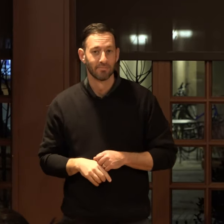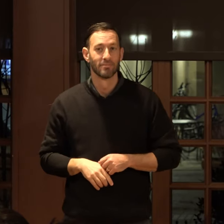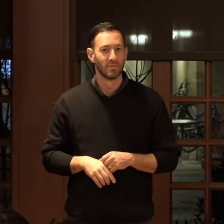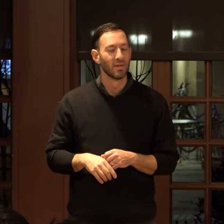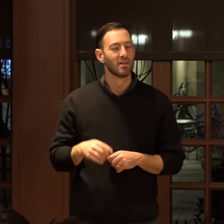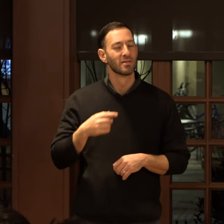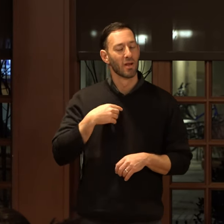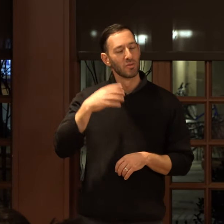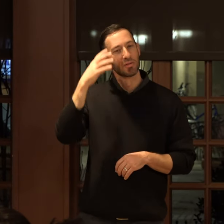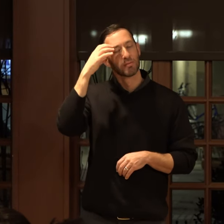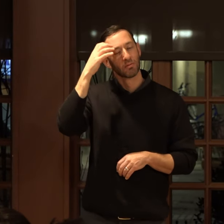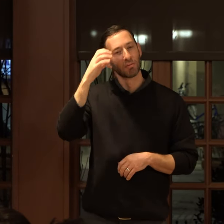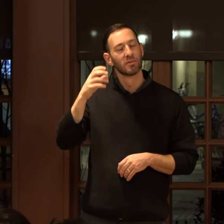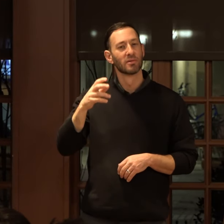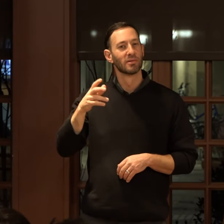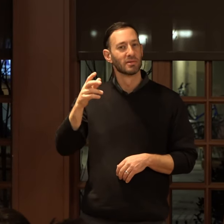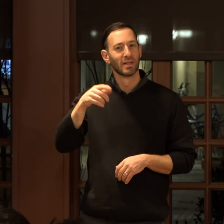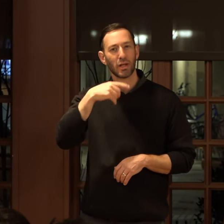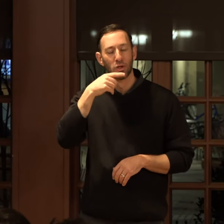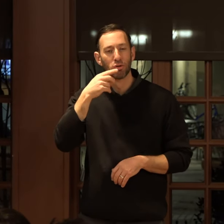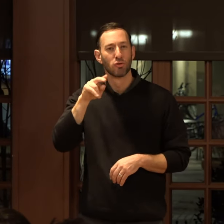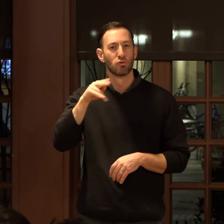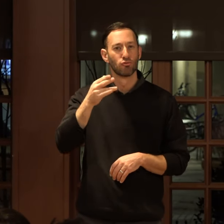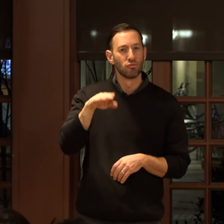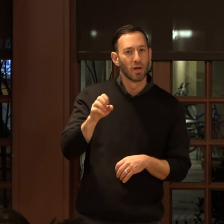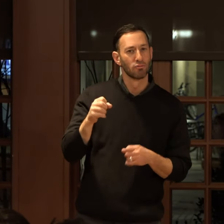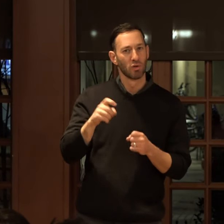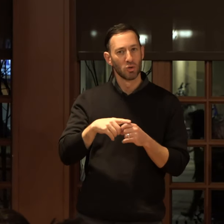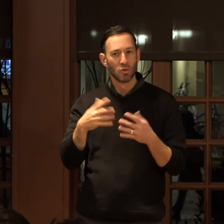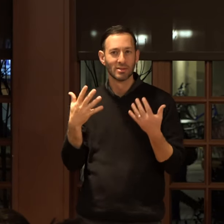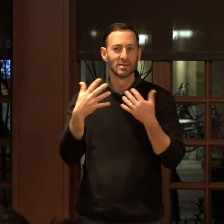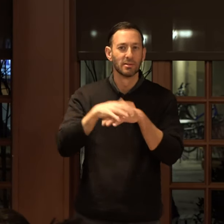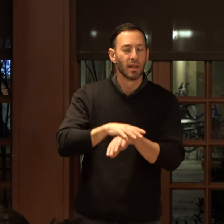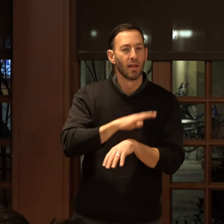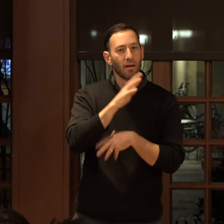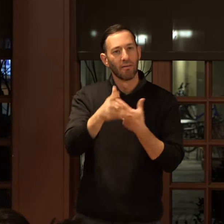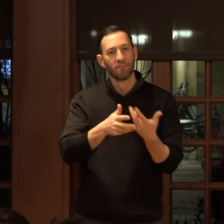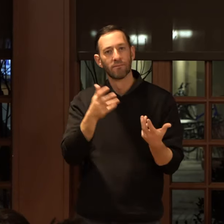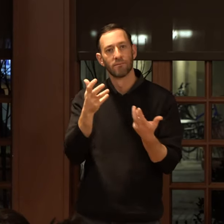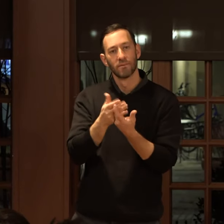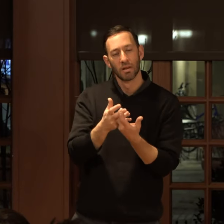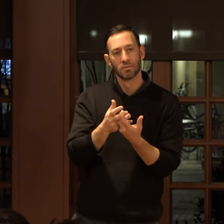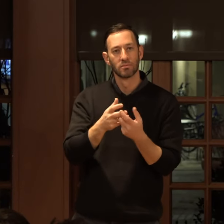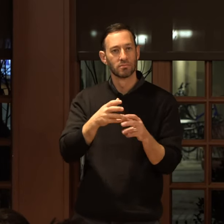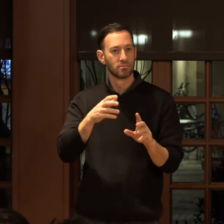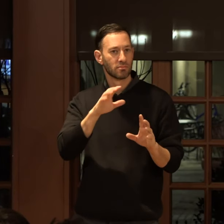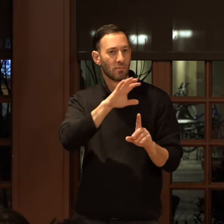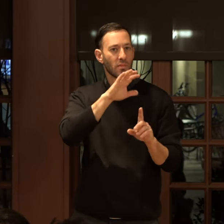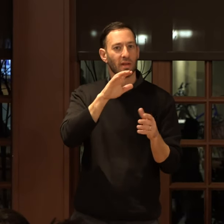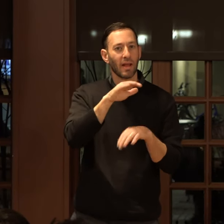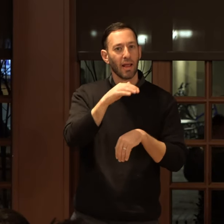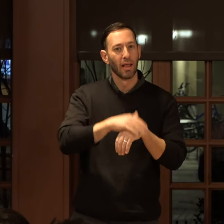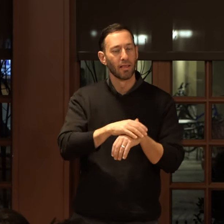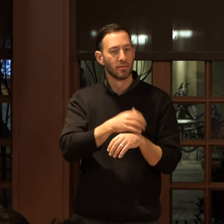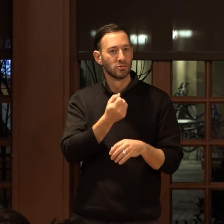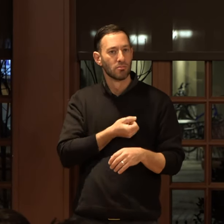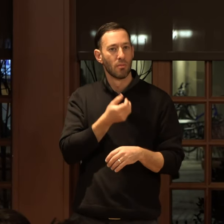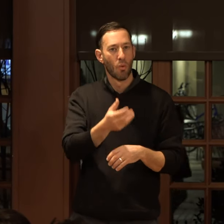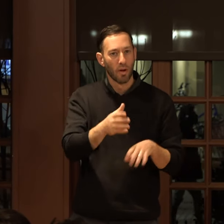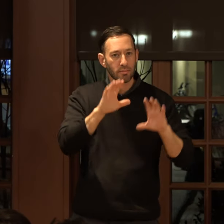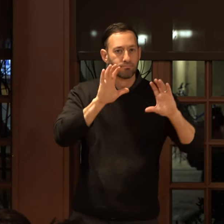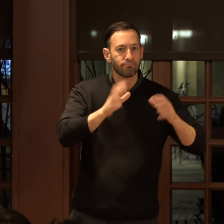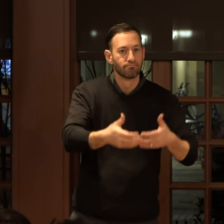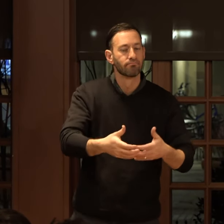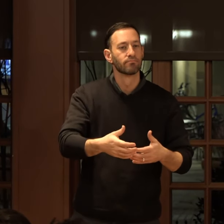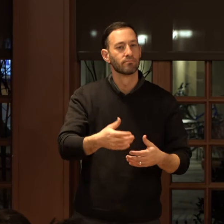And so I was memorizing hearing rhymes, trying to sort of like assimilate and fit into, acculturate myself into English poetics, right? We